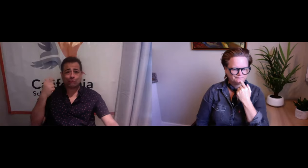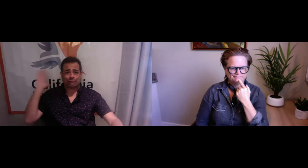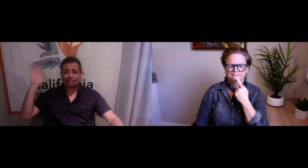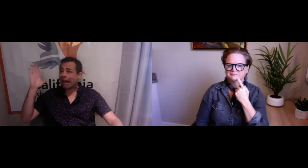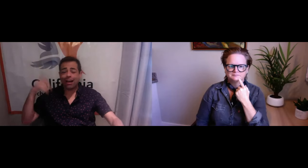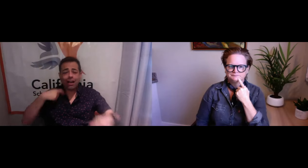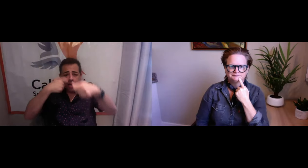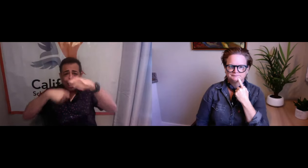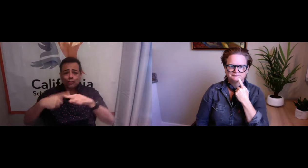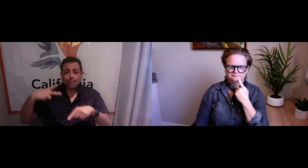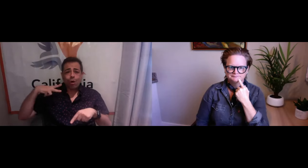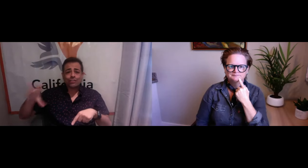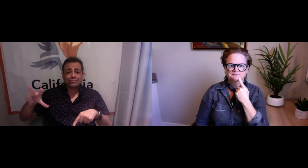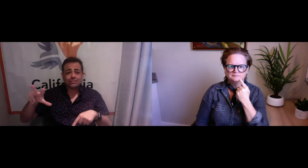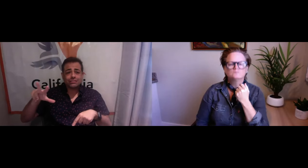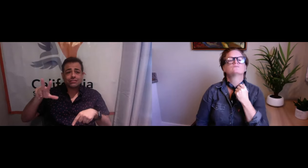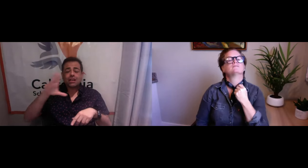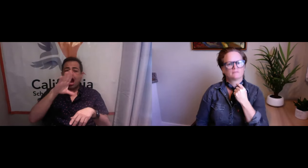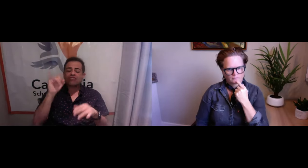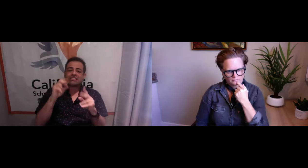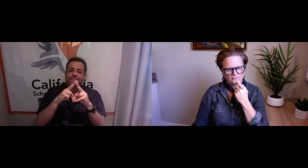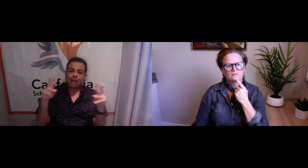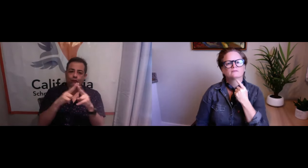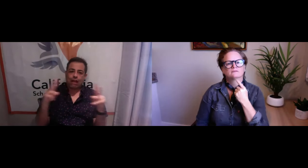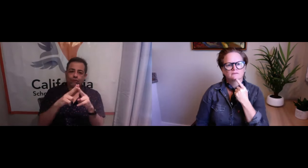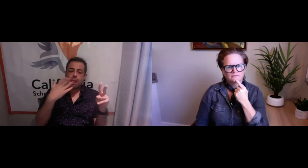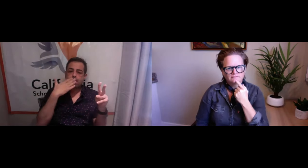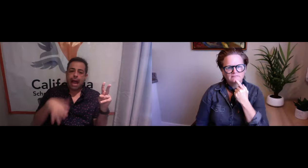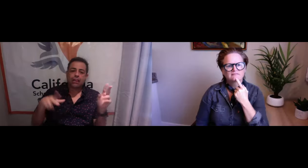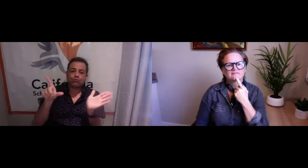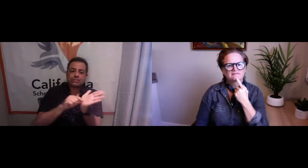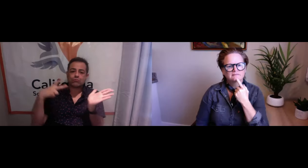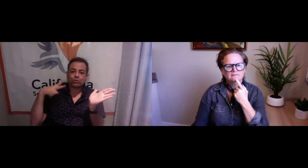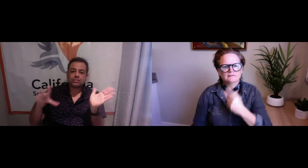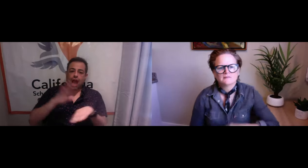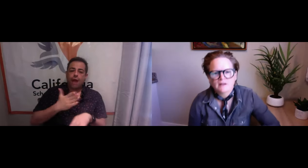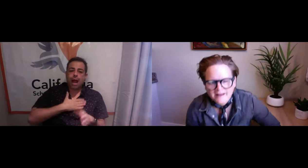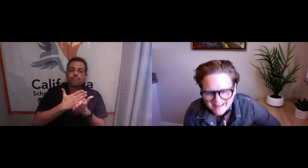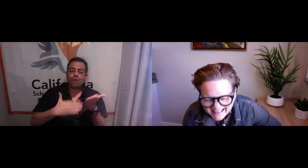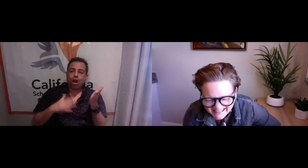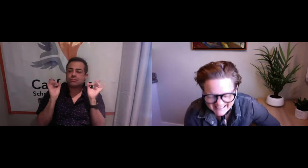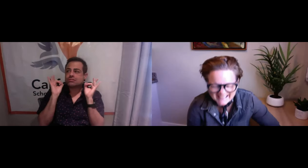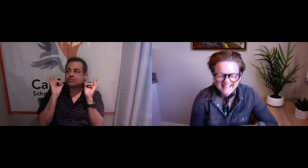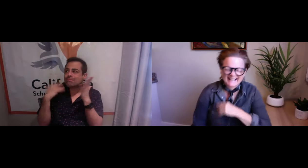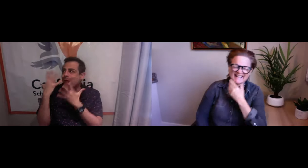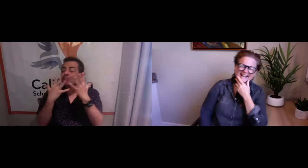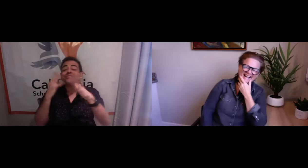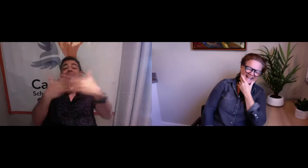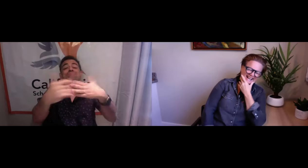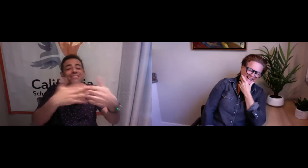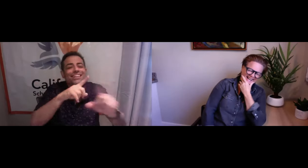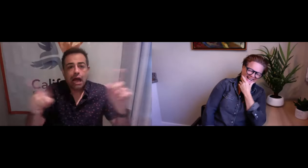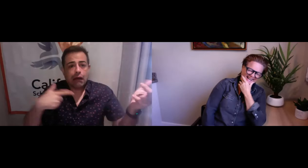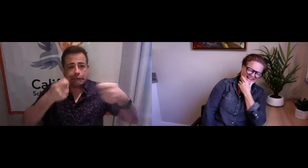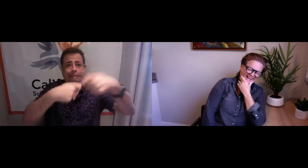curriculum. And we had to change it for Portuguese. And we had some very poor